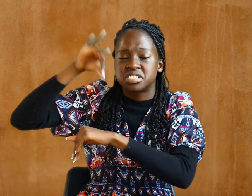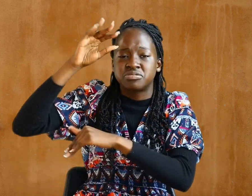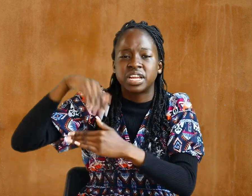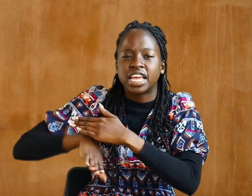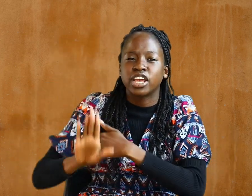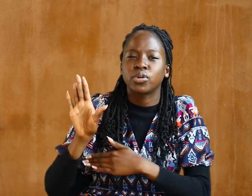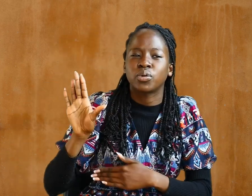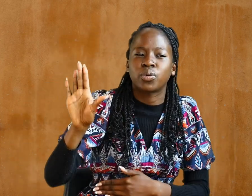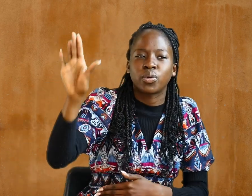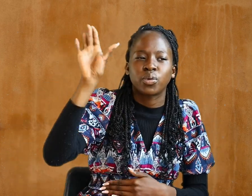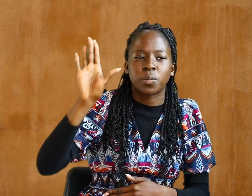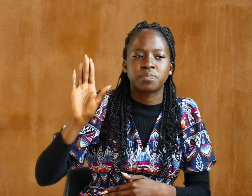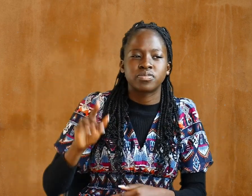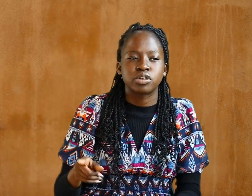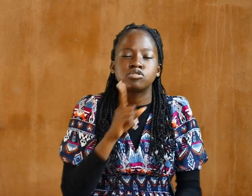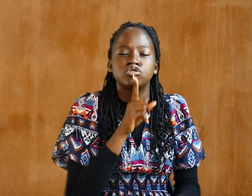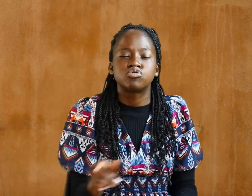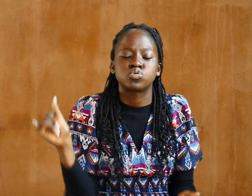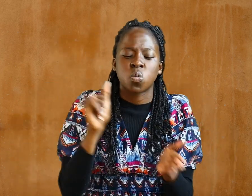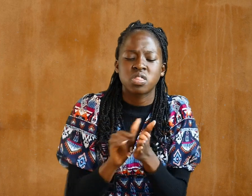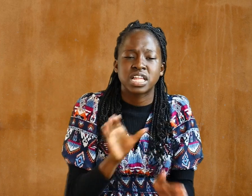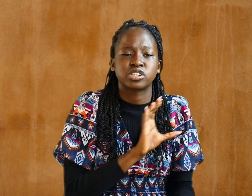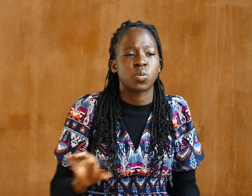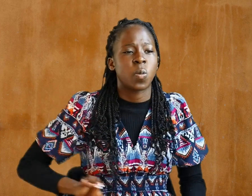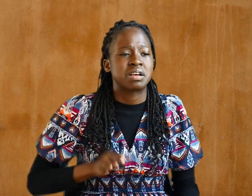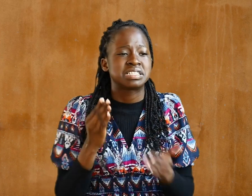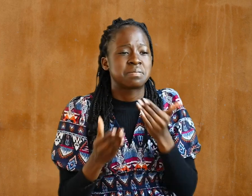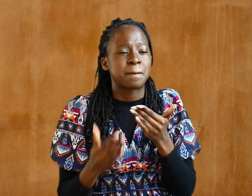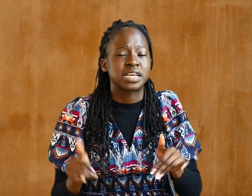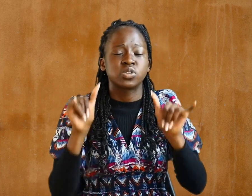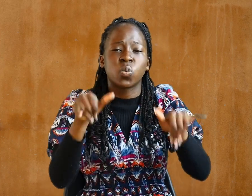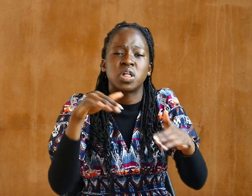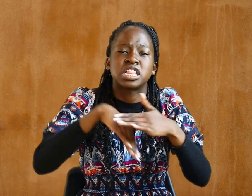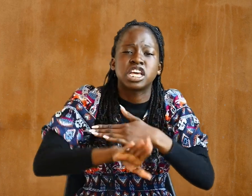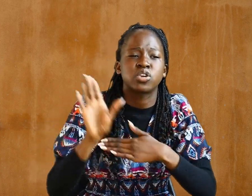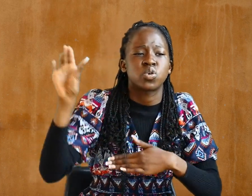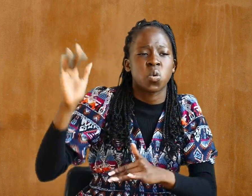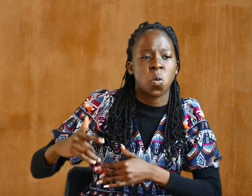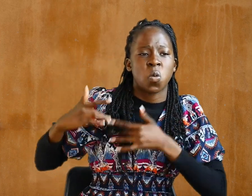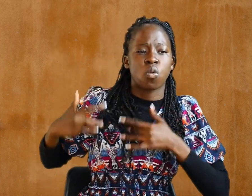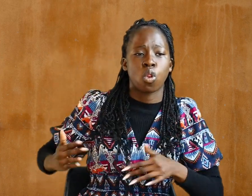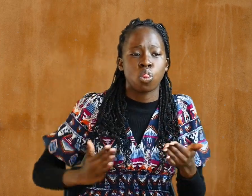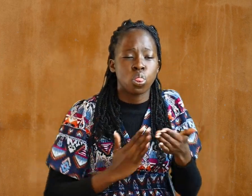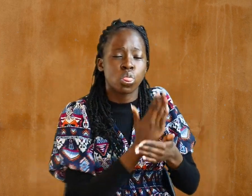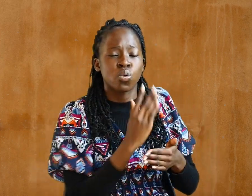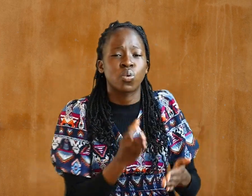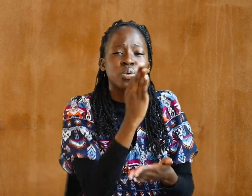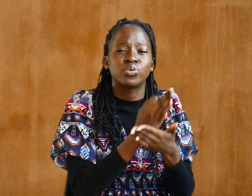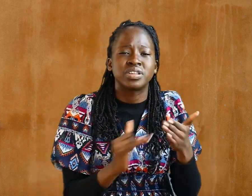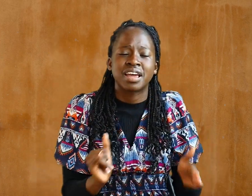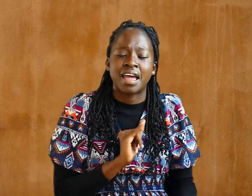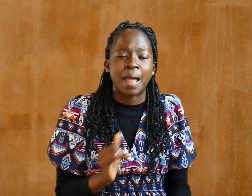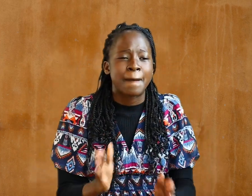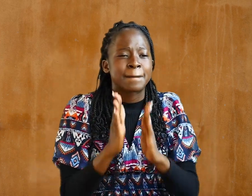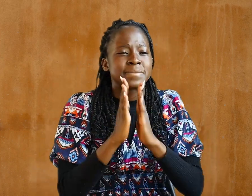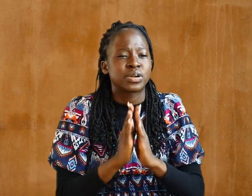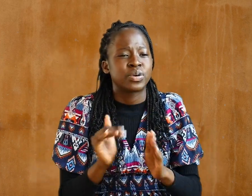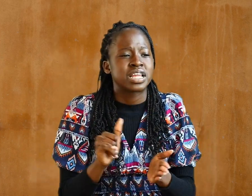dwell in your hearts through faith. And I pray that you, being rooted and established